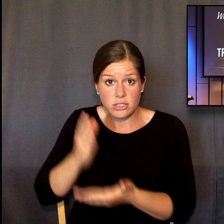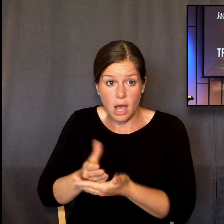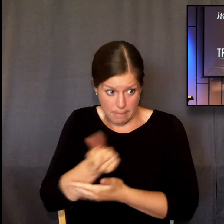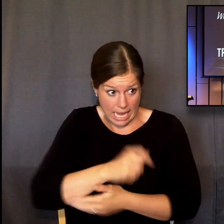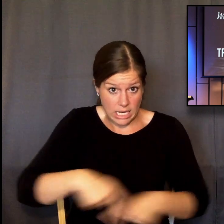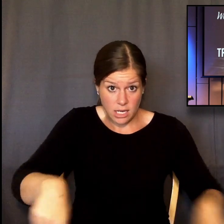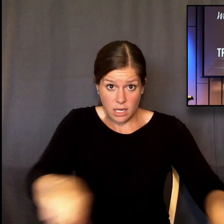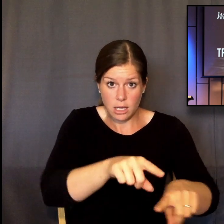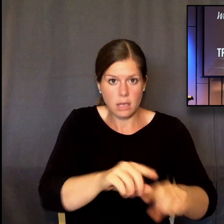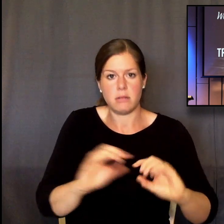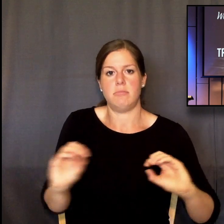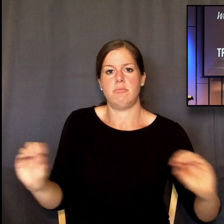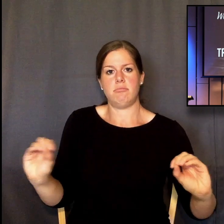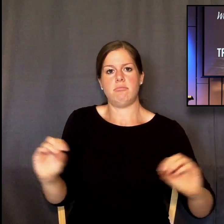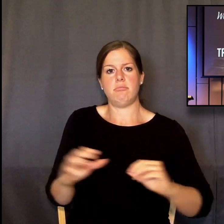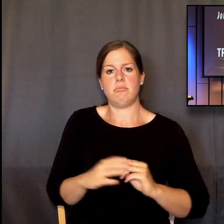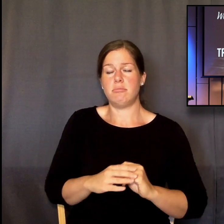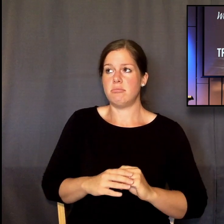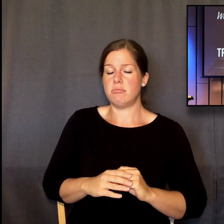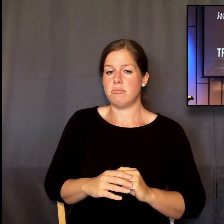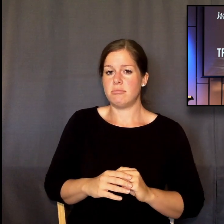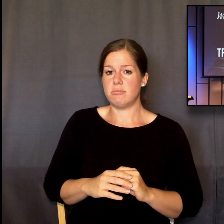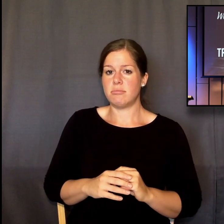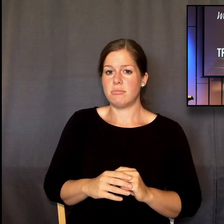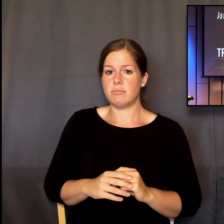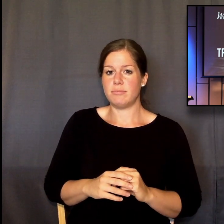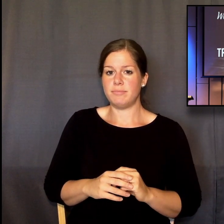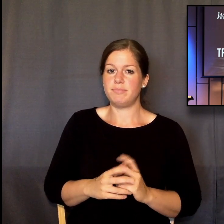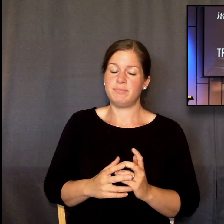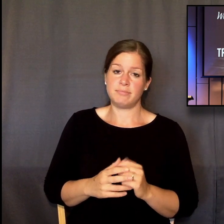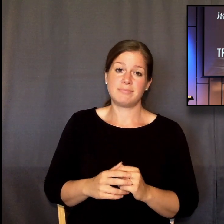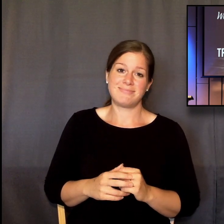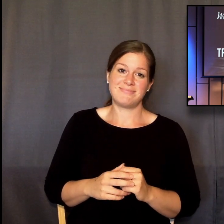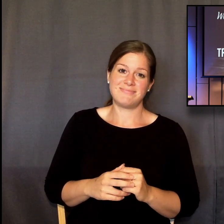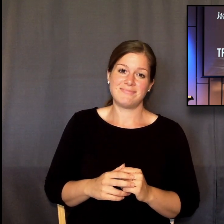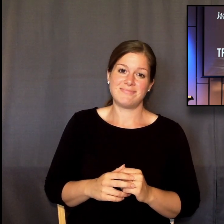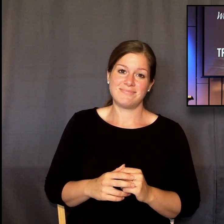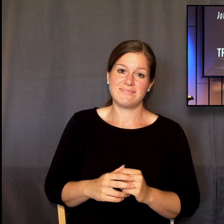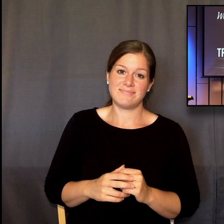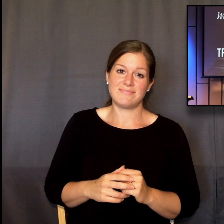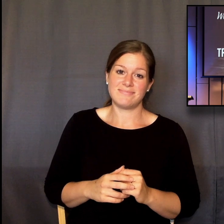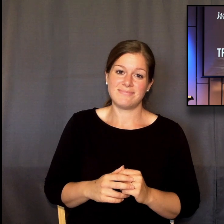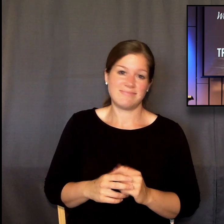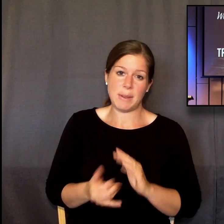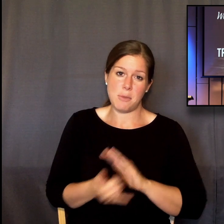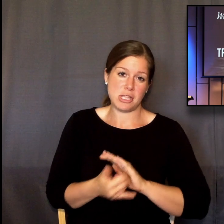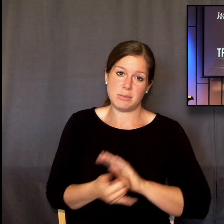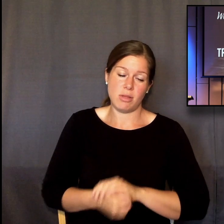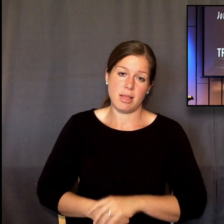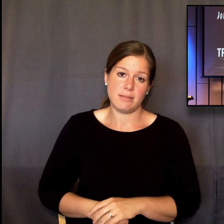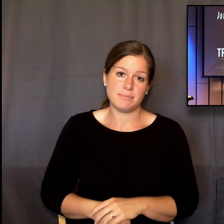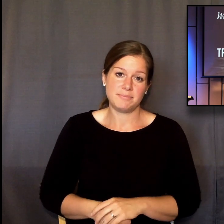hand is stretched out, and who will turn it back? Rhetorical question. Answer, that's impossible.